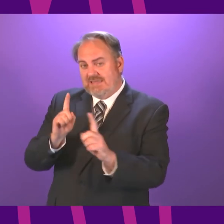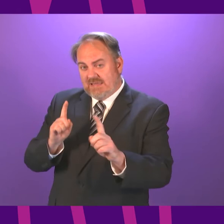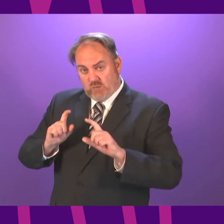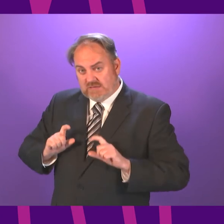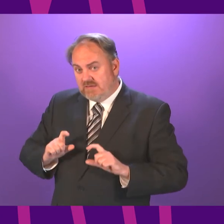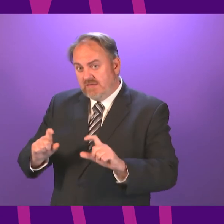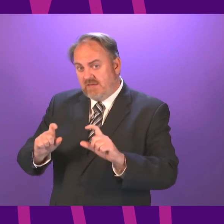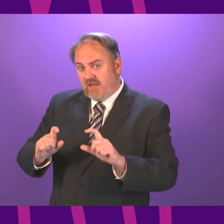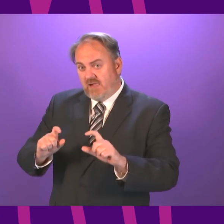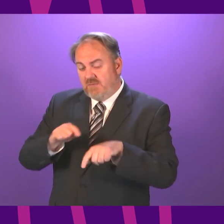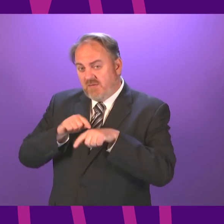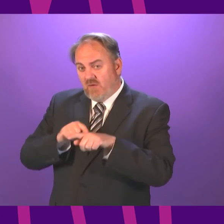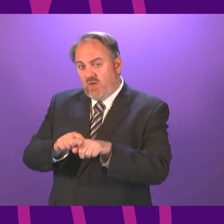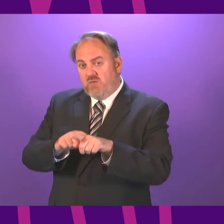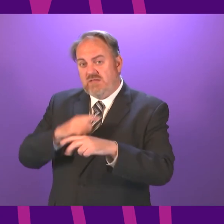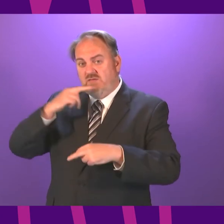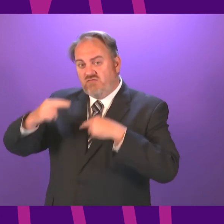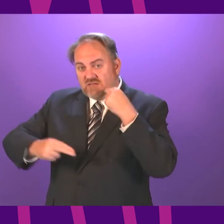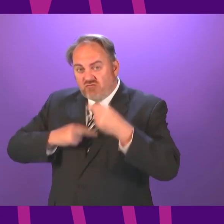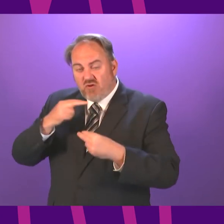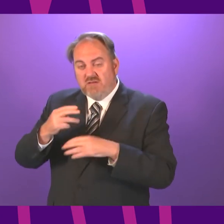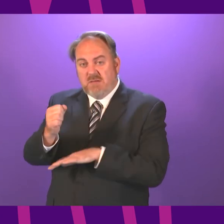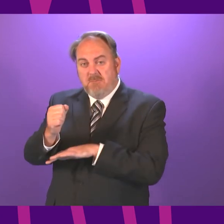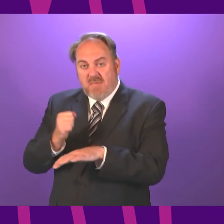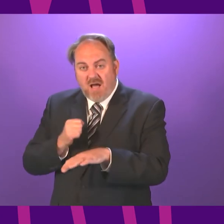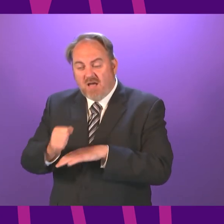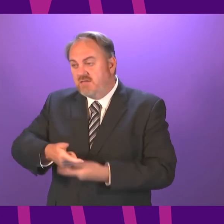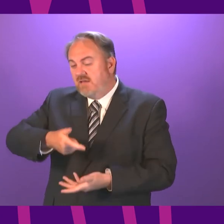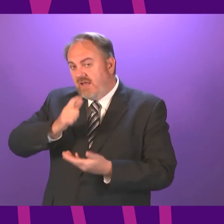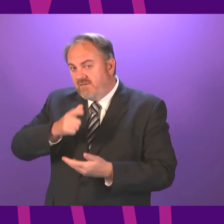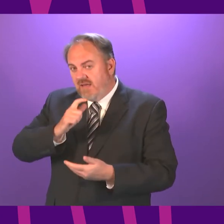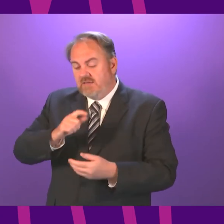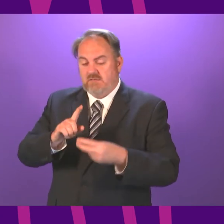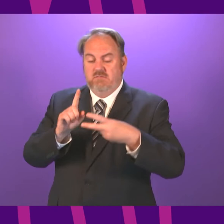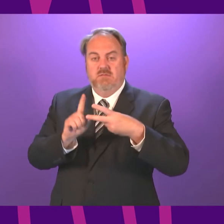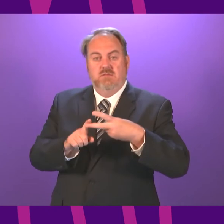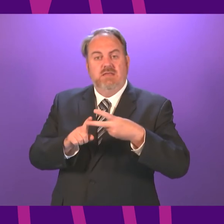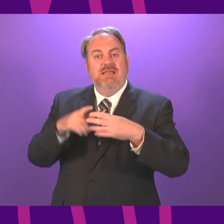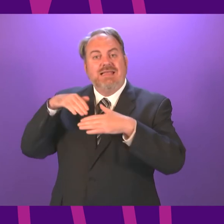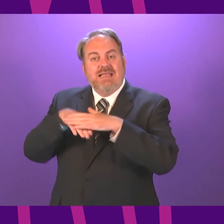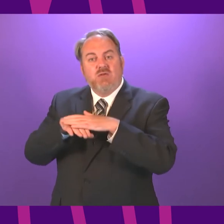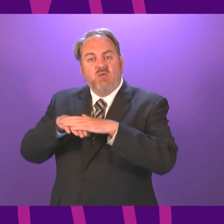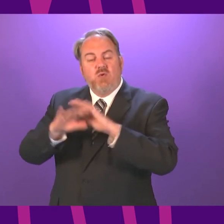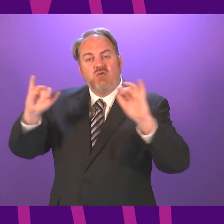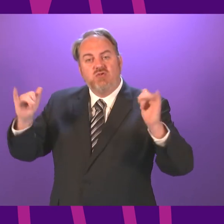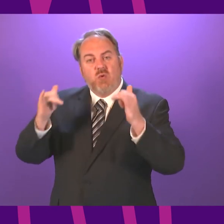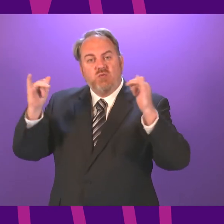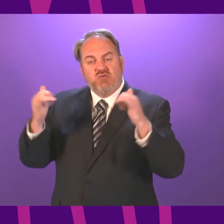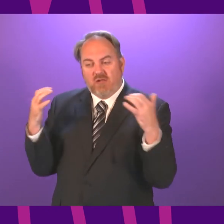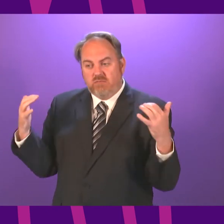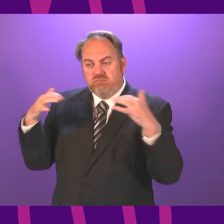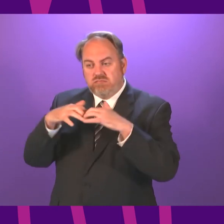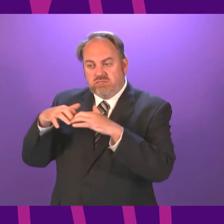mitigations in hospitality venues? Will there be ongoing limits on indoor social gatherings? And finally,